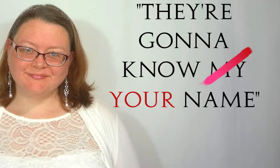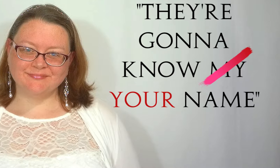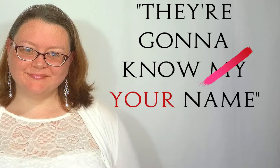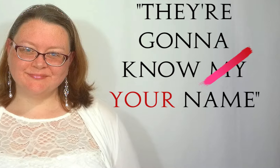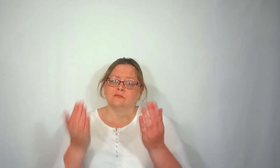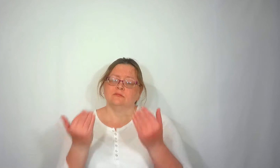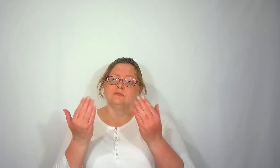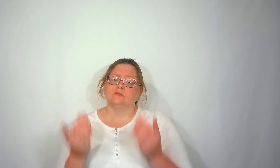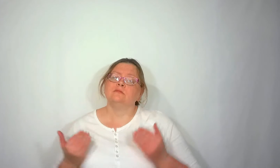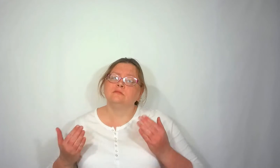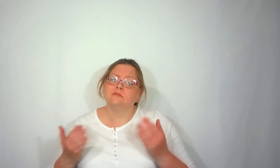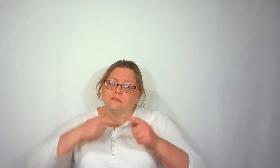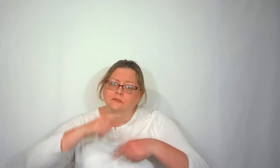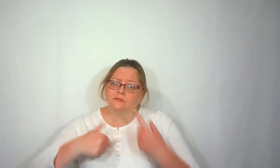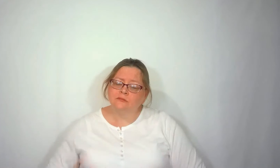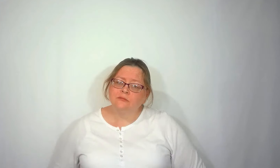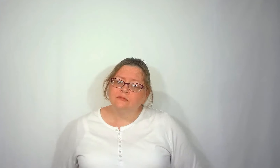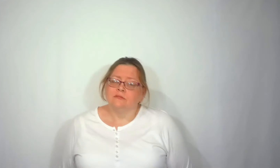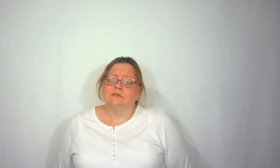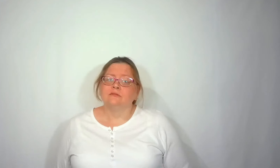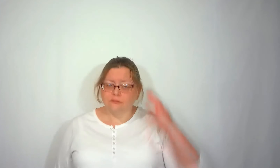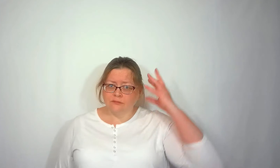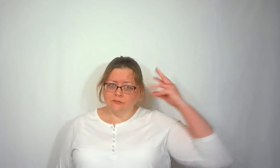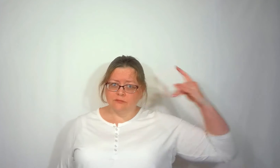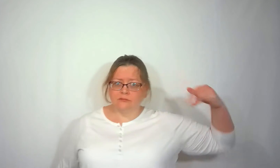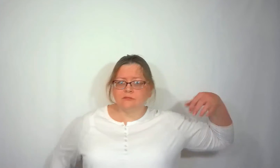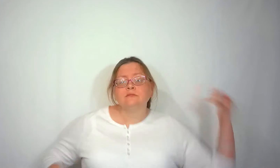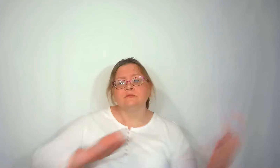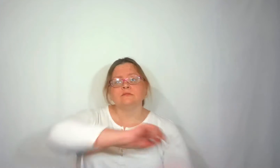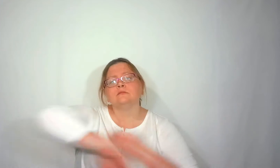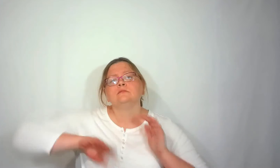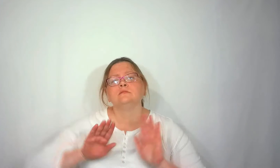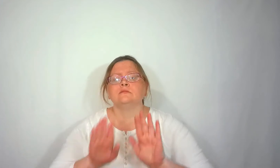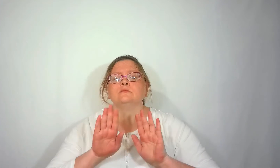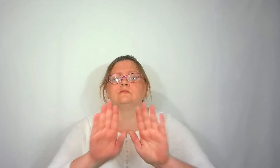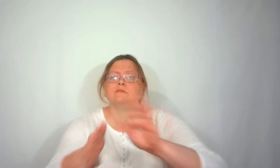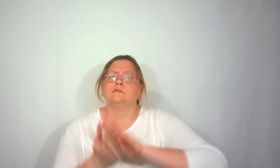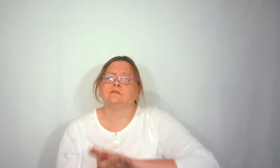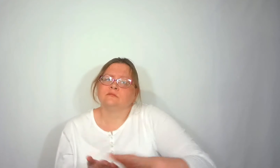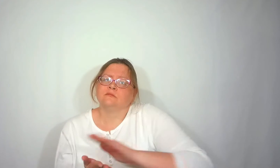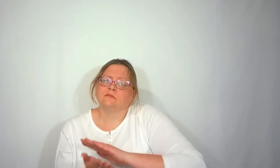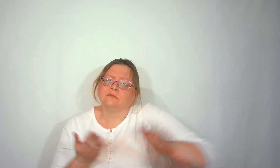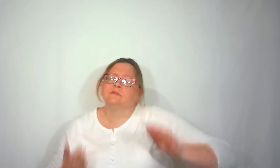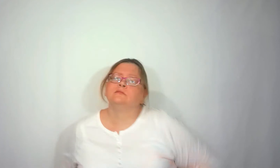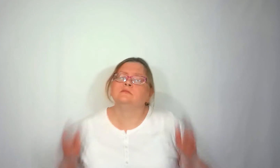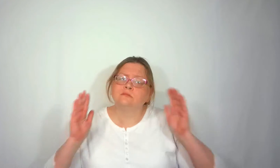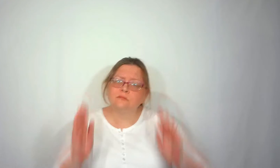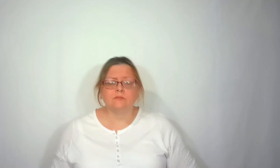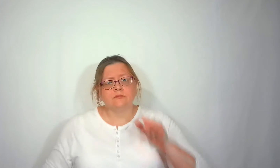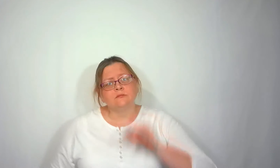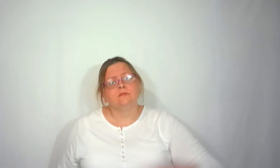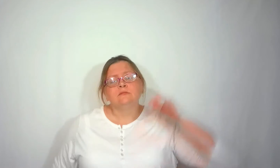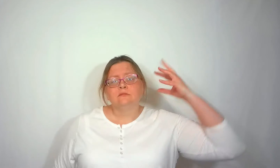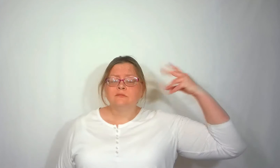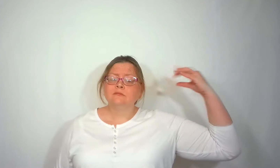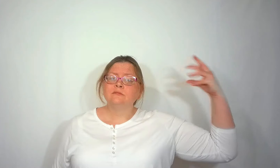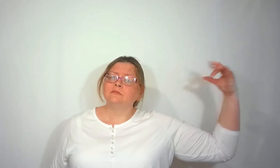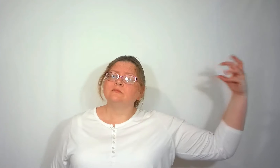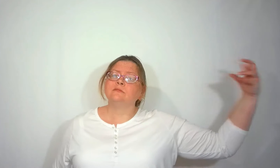Here I go again I'm imagining a world outside Unlike the one I'm in Daydreaming